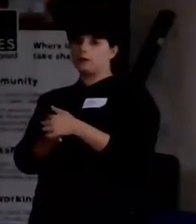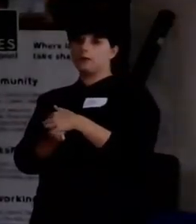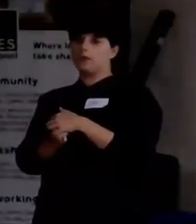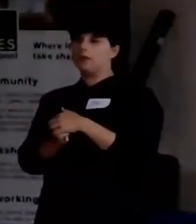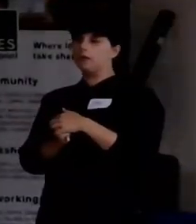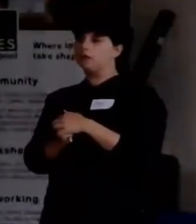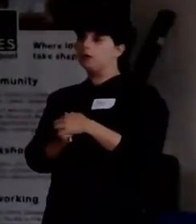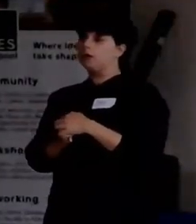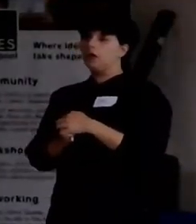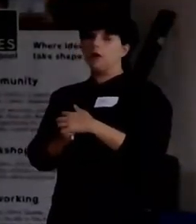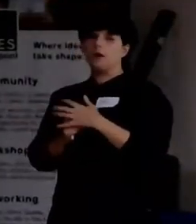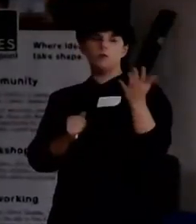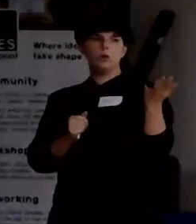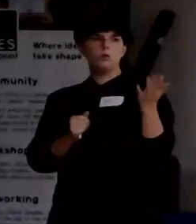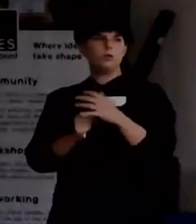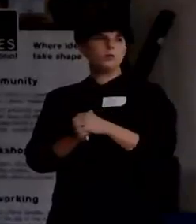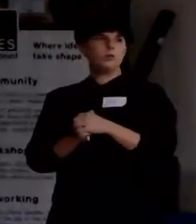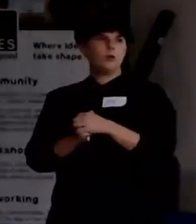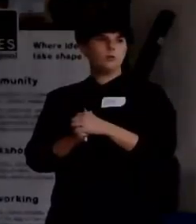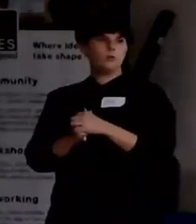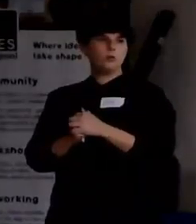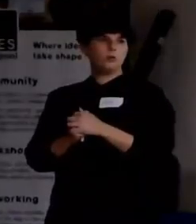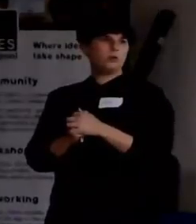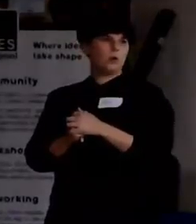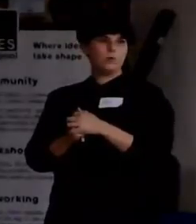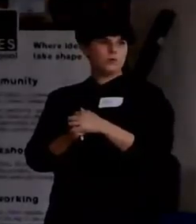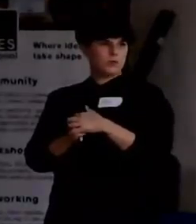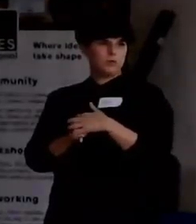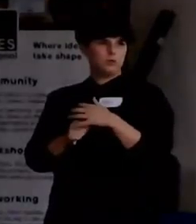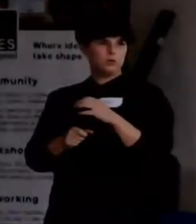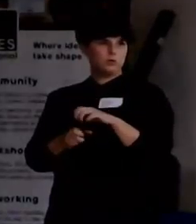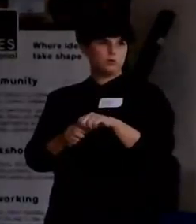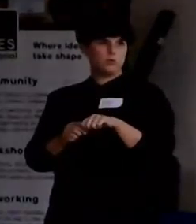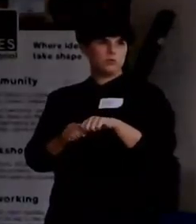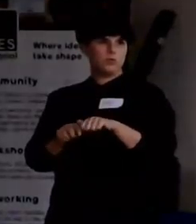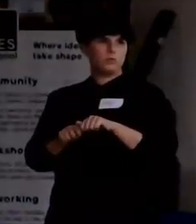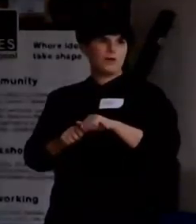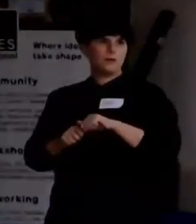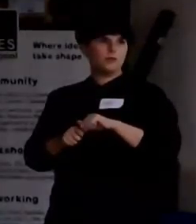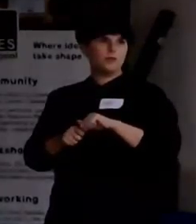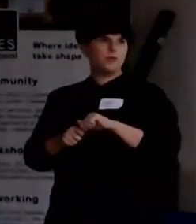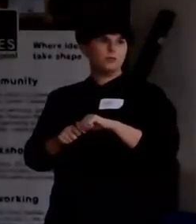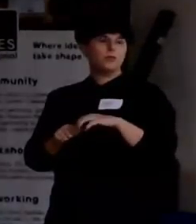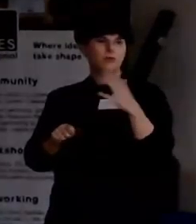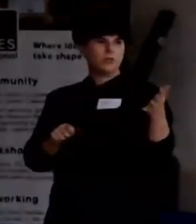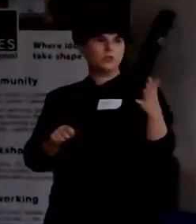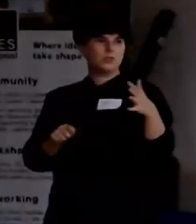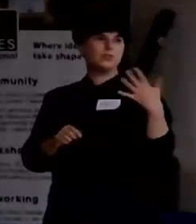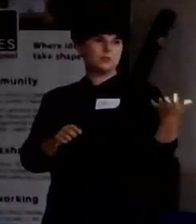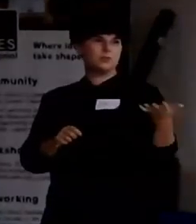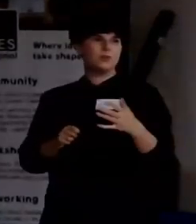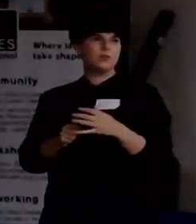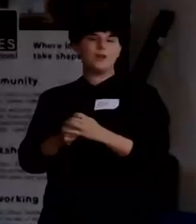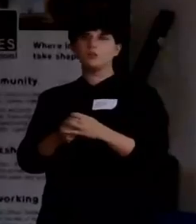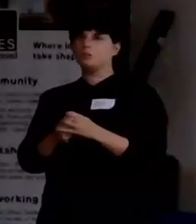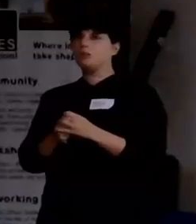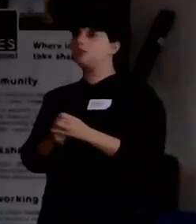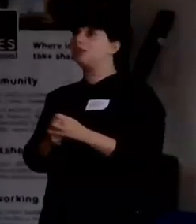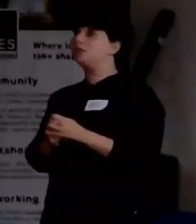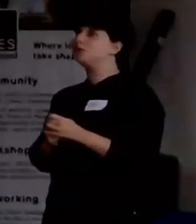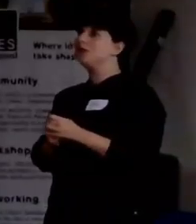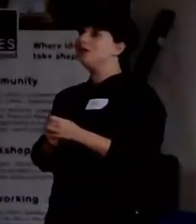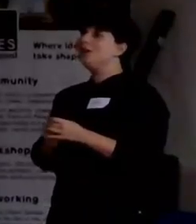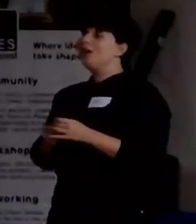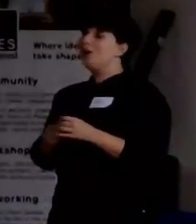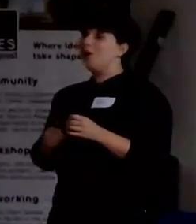name is Alex, and I have known Adrian now for almost 10 years. We keep calculating. We'll eventually get to the fact that it'll actually